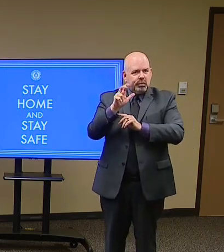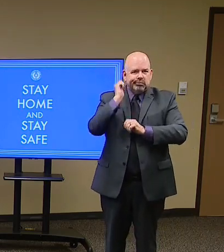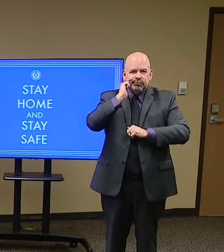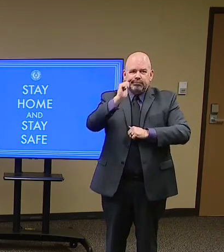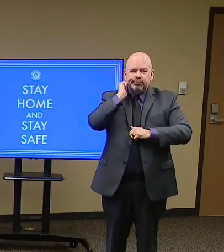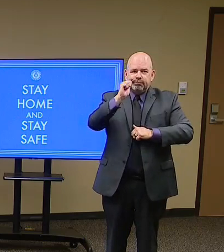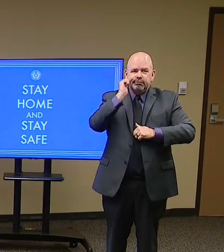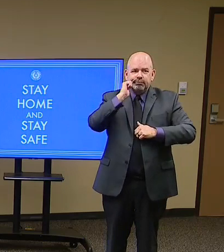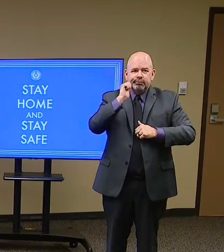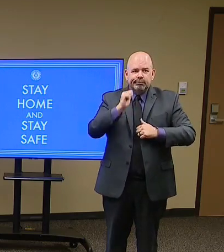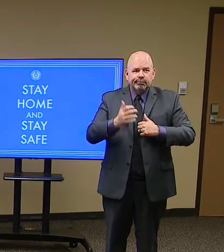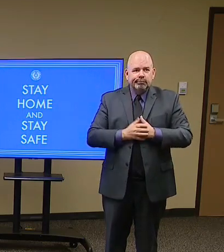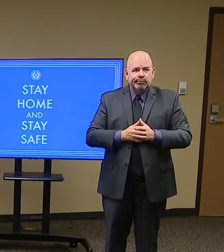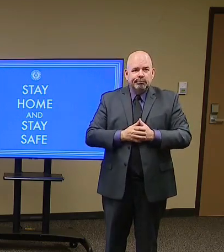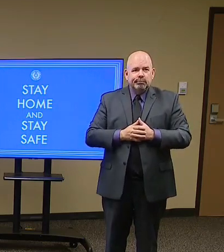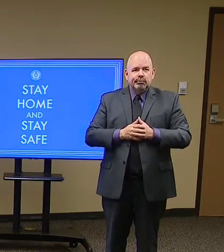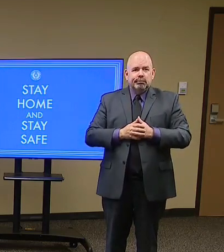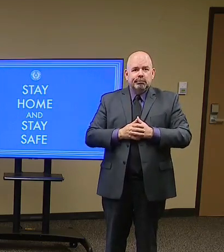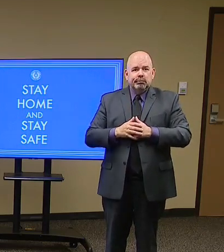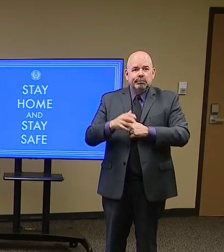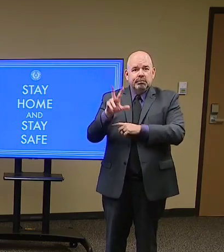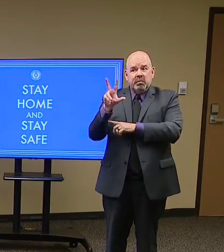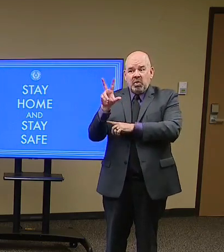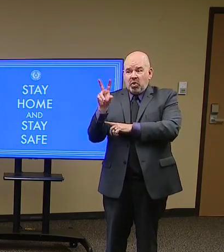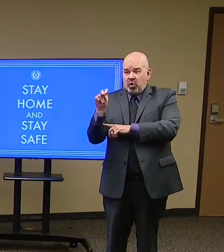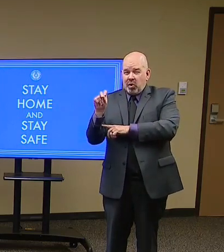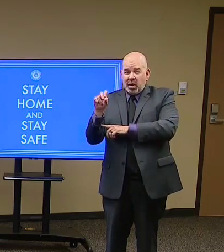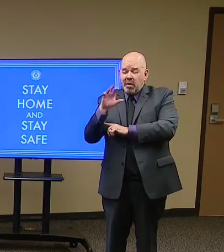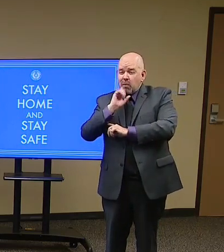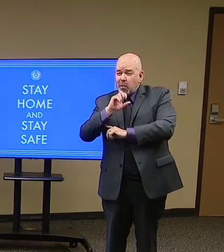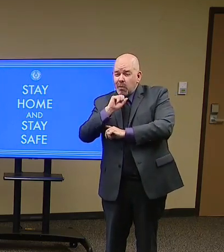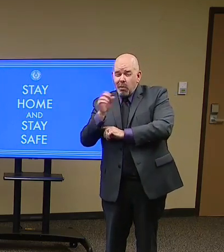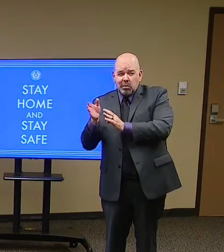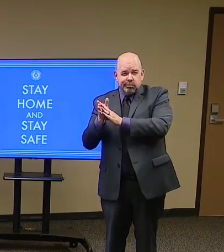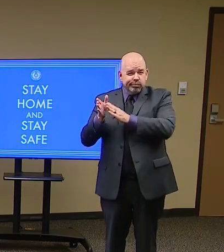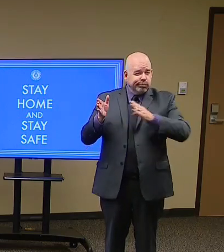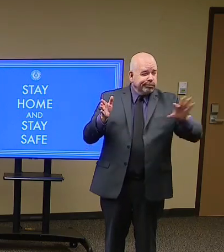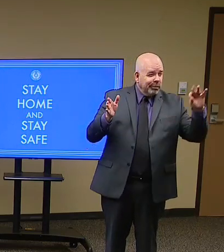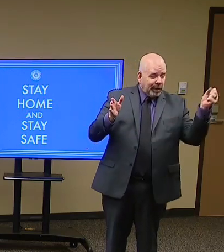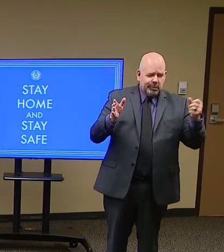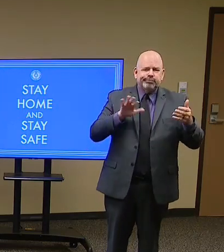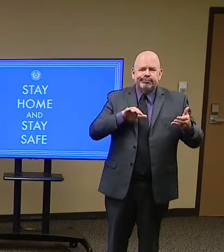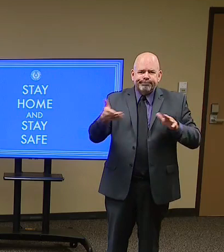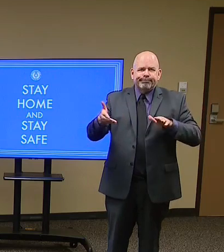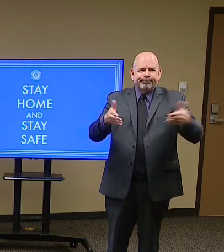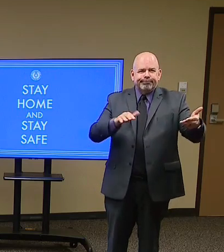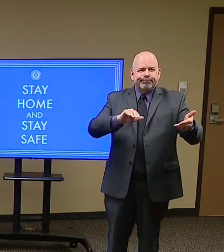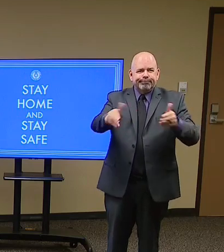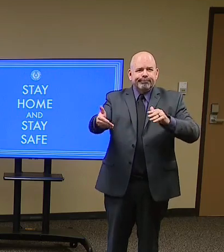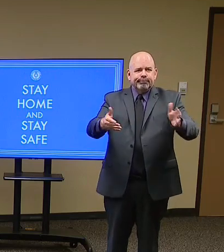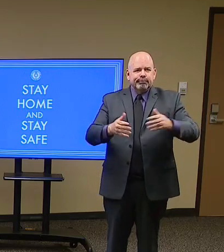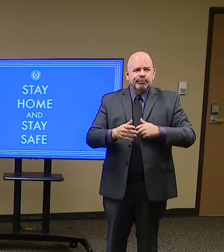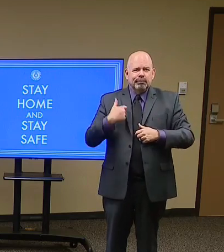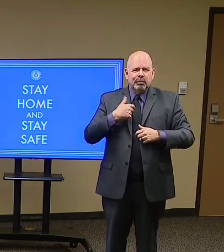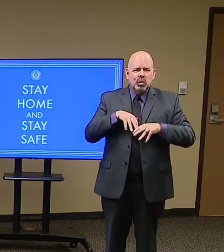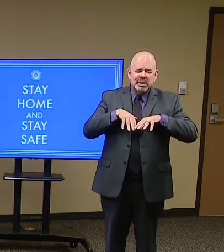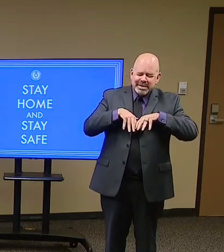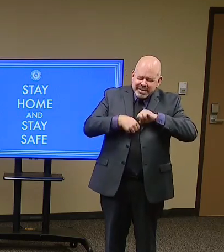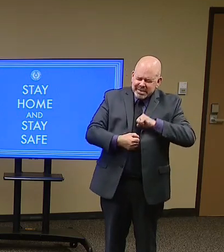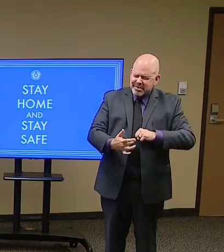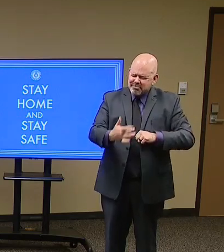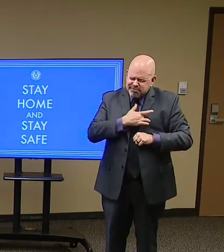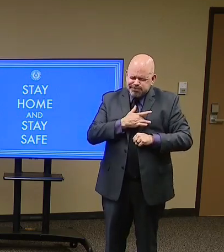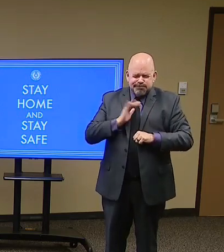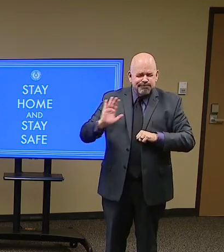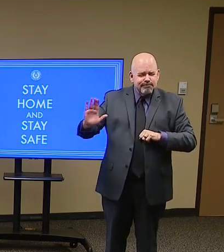in their 30s, as old as in their 90s. And I agree with their families. We're also announcing the